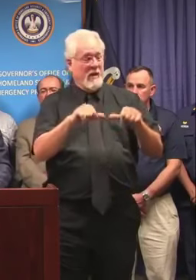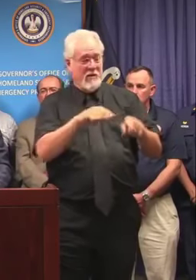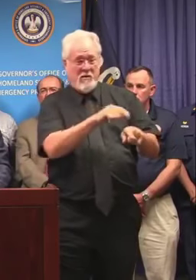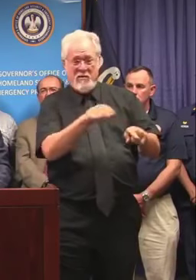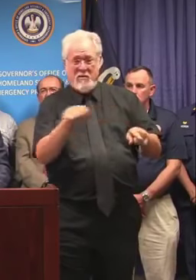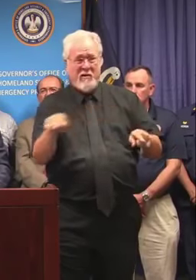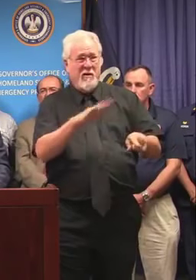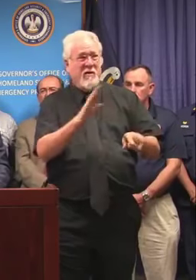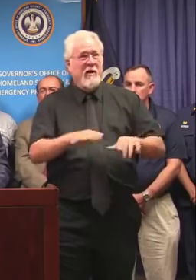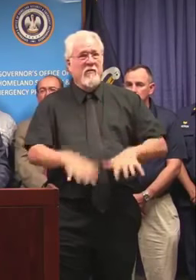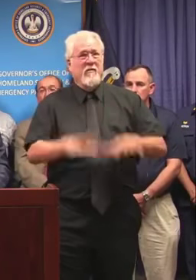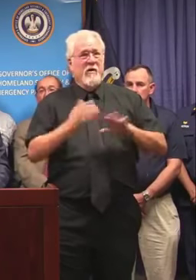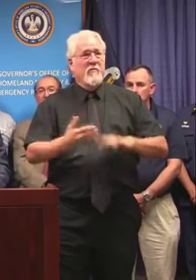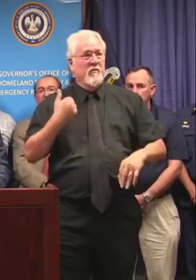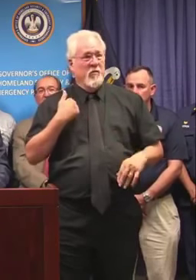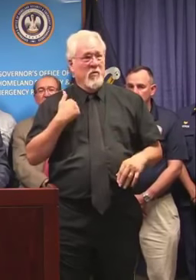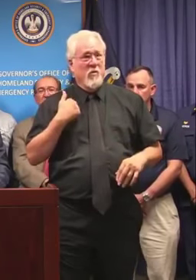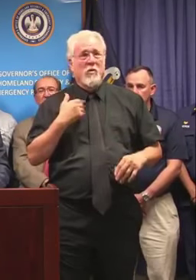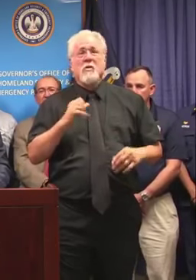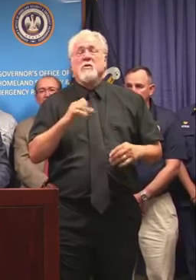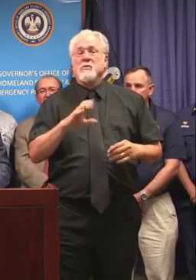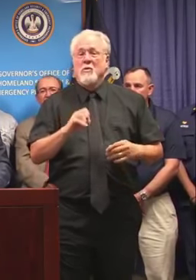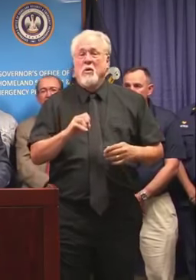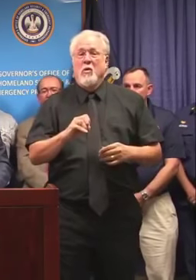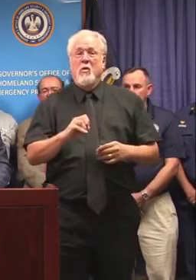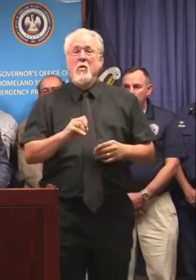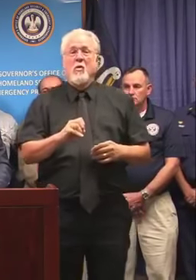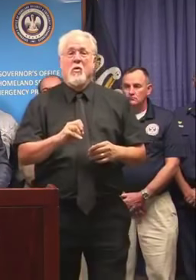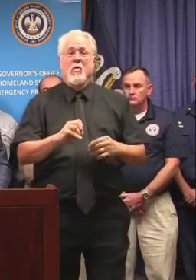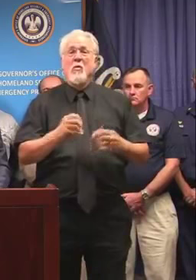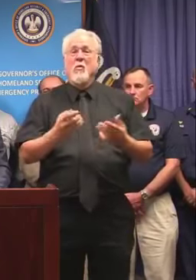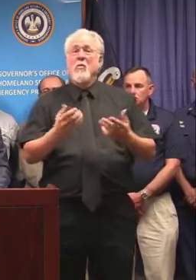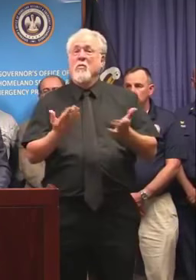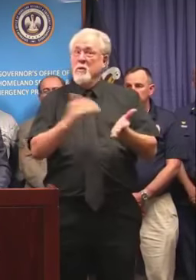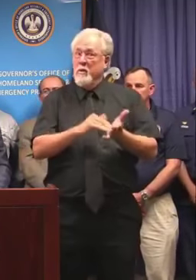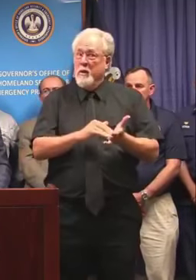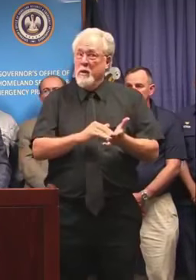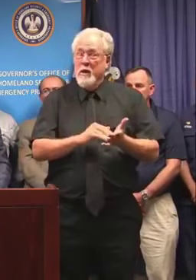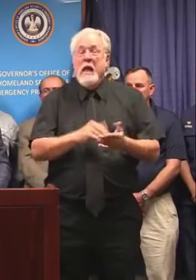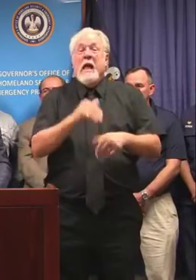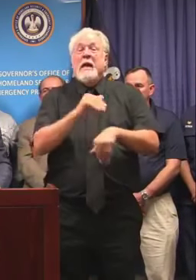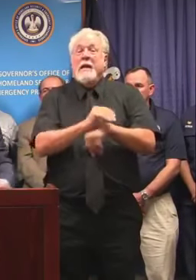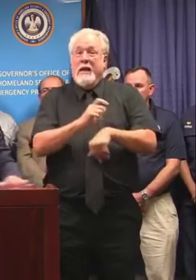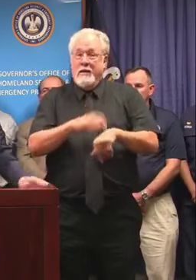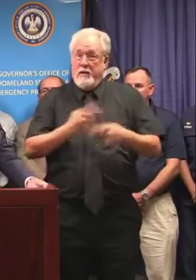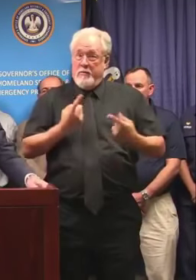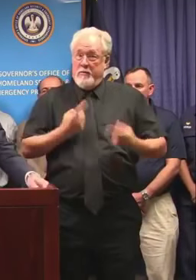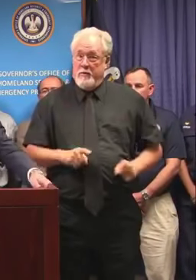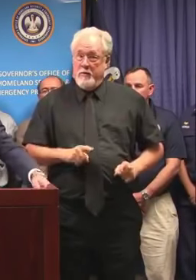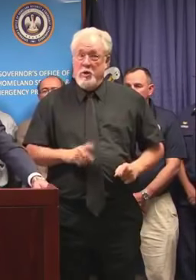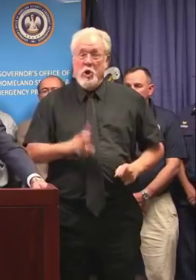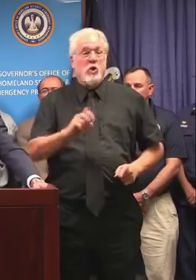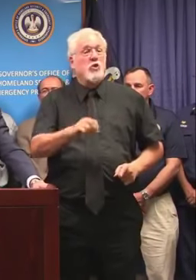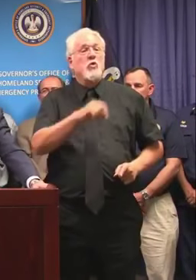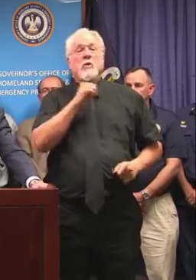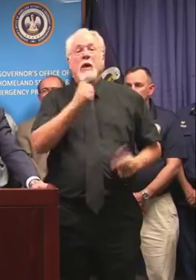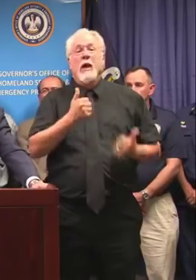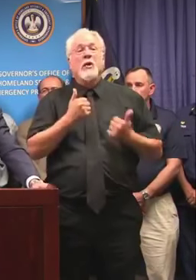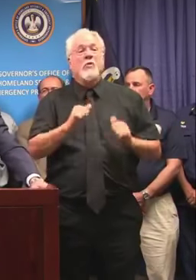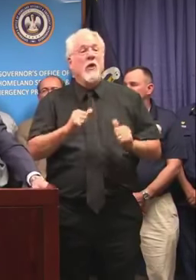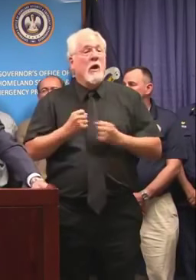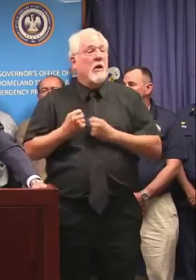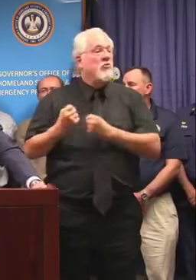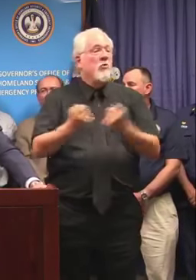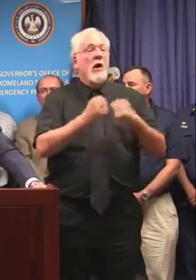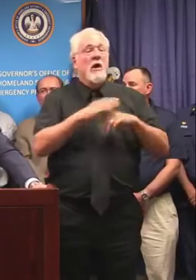flooded before. And it bears repeating. This will be a nighttime event. Do not attempt to drive on